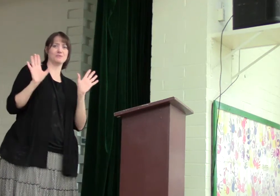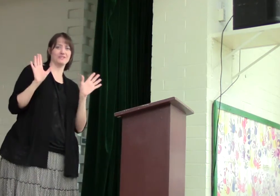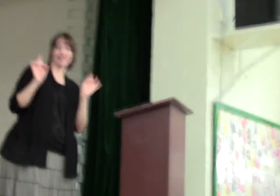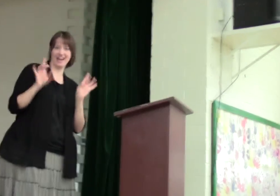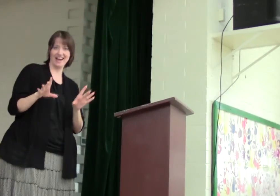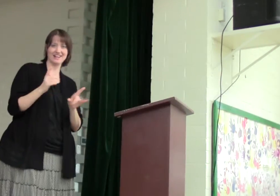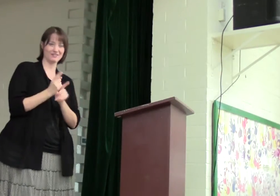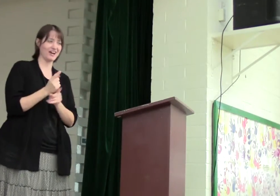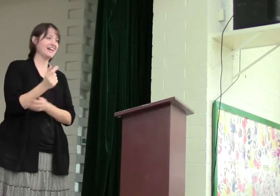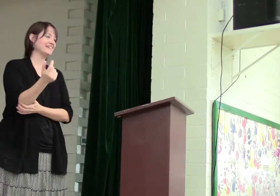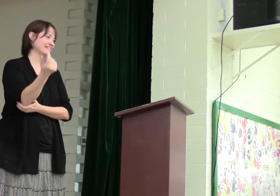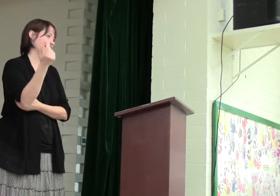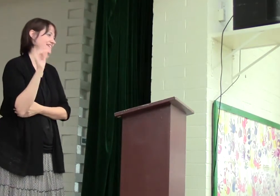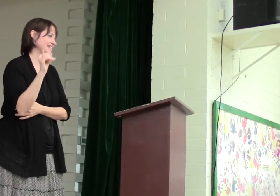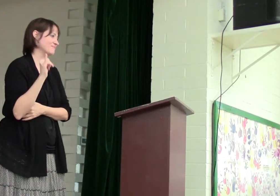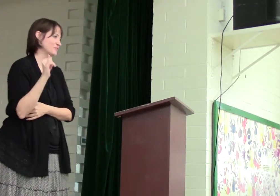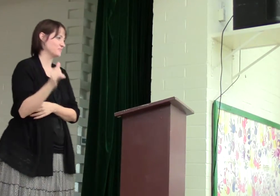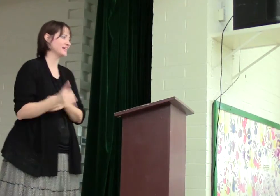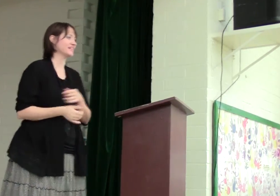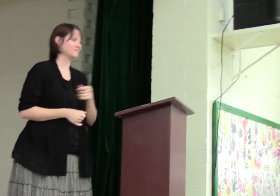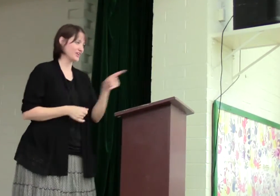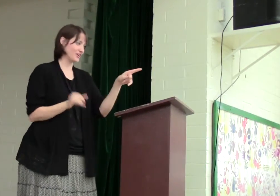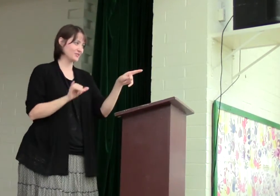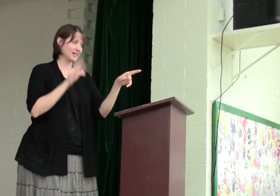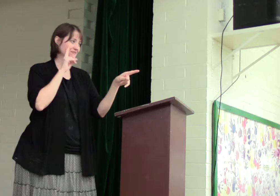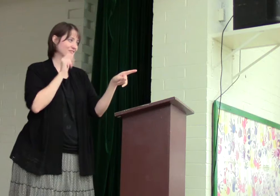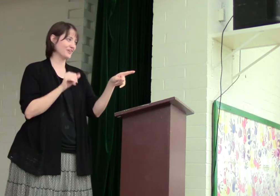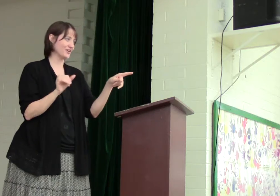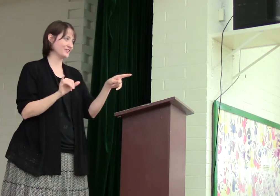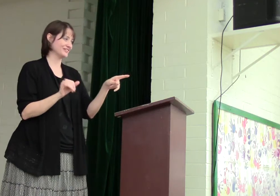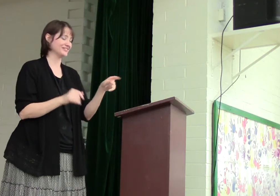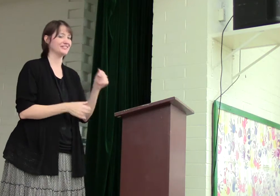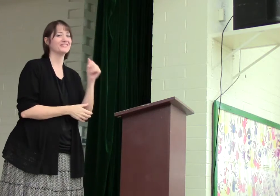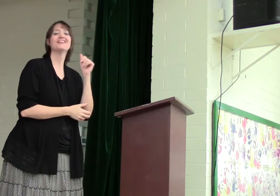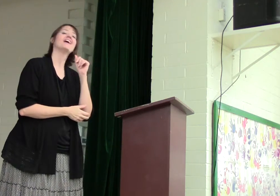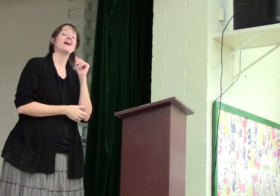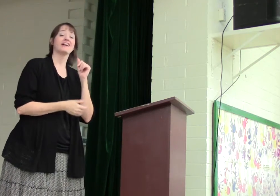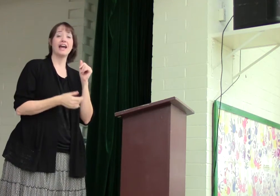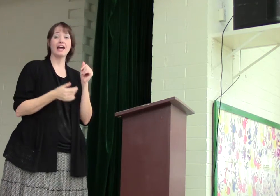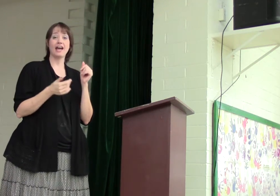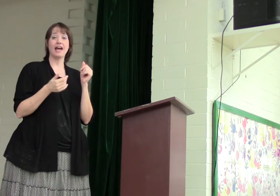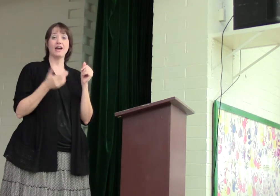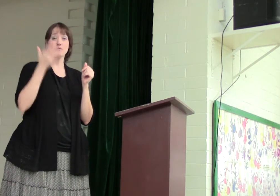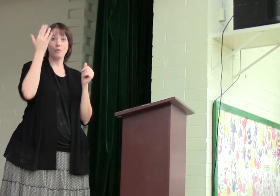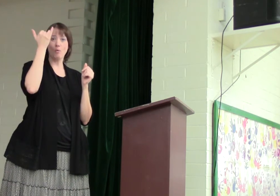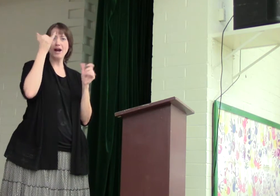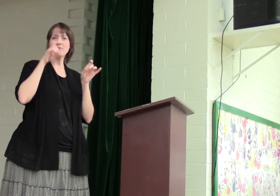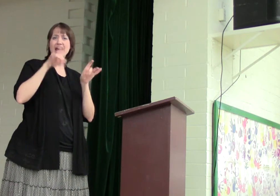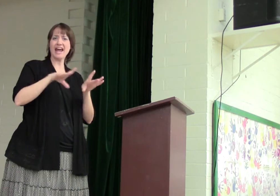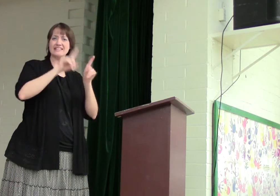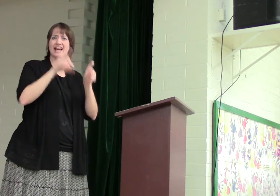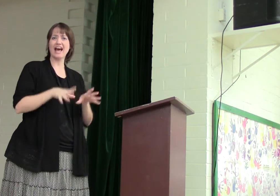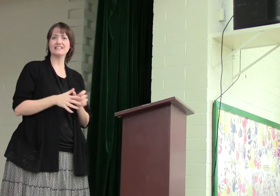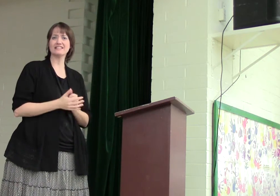hate it, right? Yeah, same for me. Same for Viola too. Okay, and why do we hate tests?